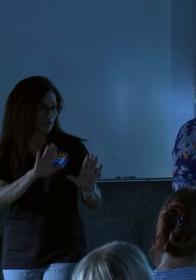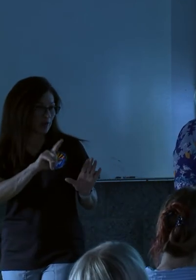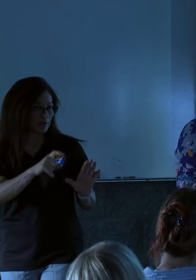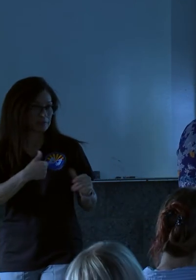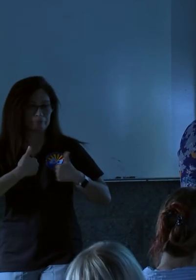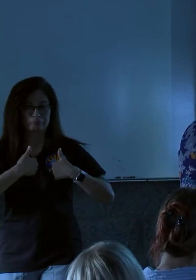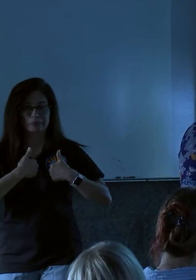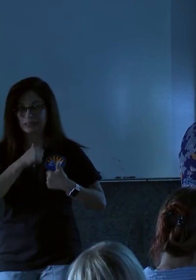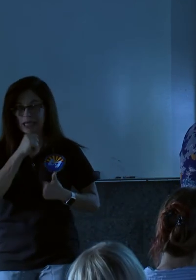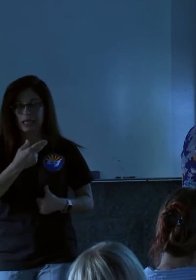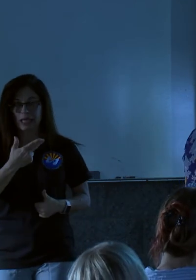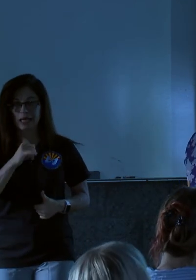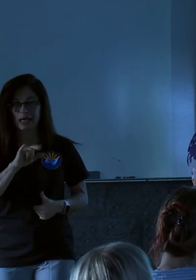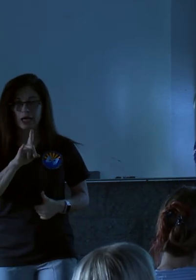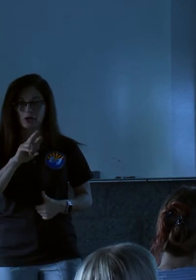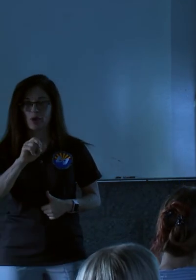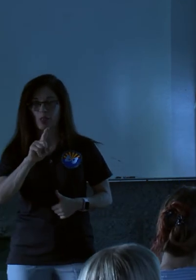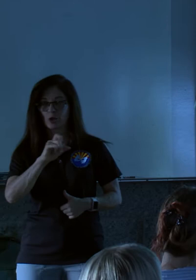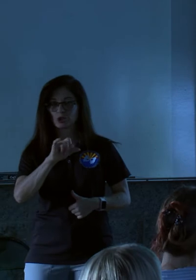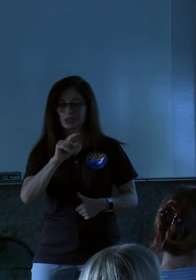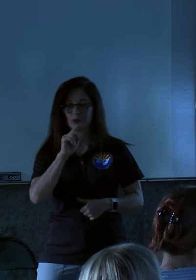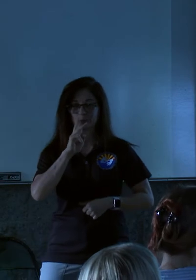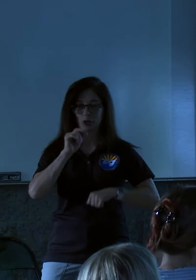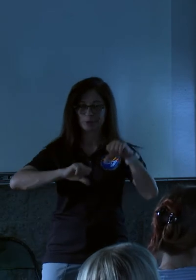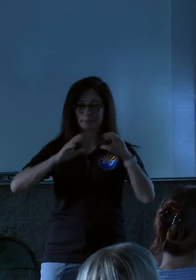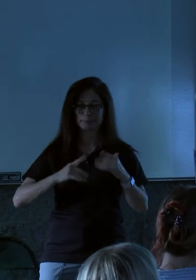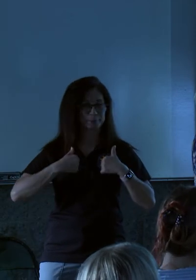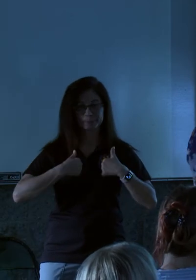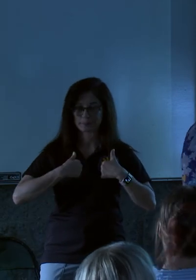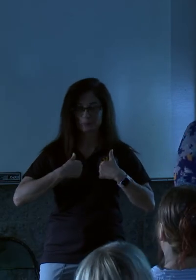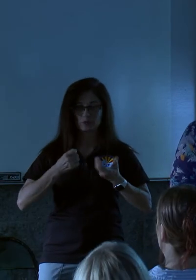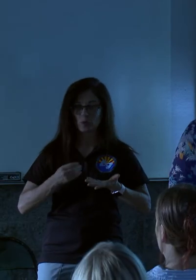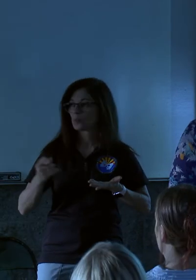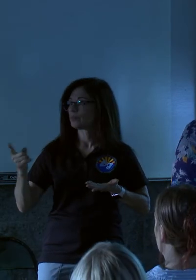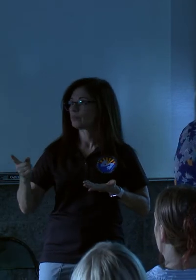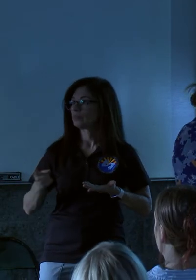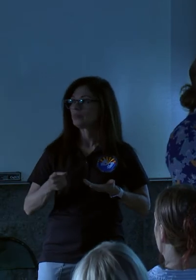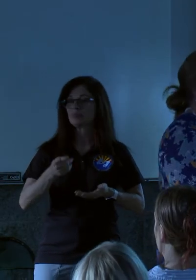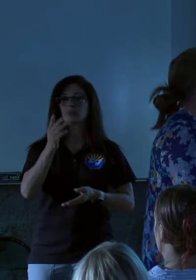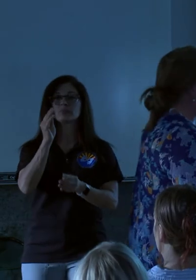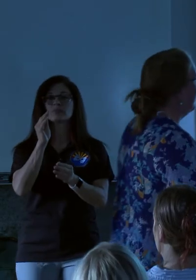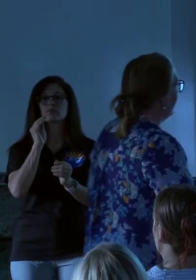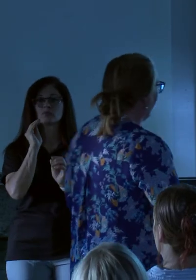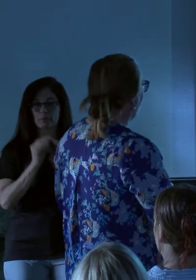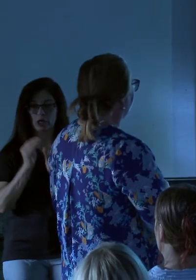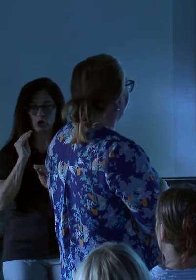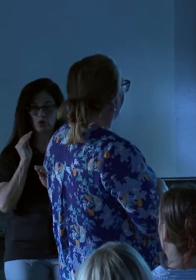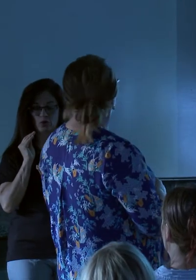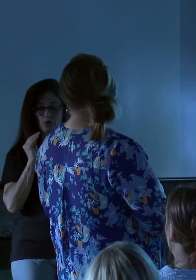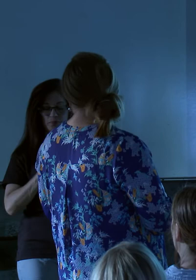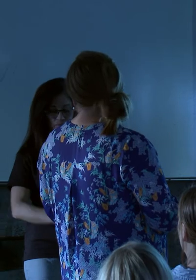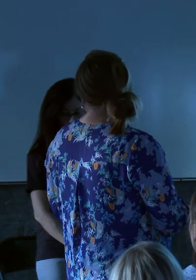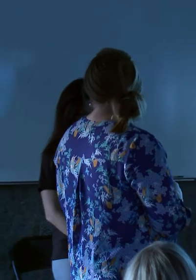a hydrologist, so I'm not going to answer that question. And I think I just asked all of them to leave the room. No, it's a question on repair. On